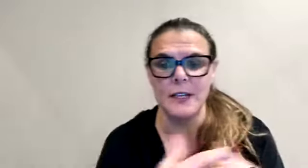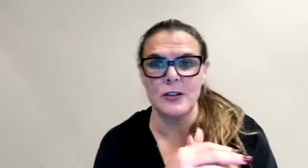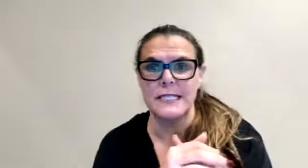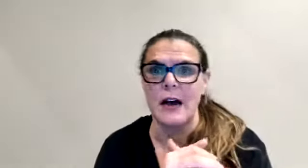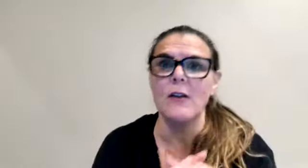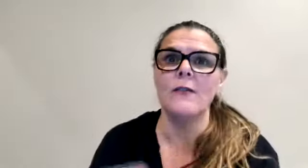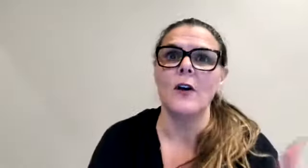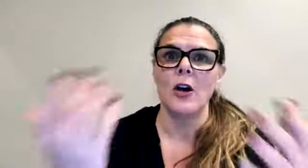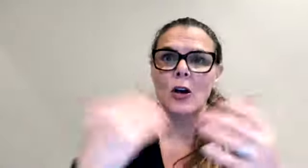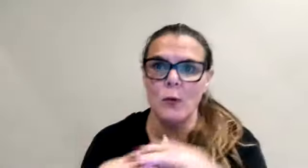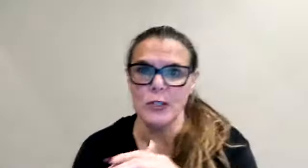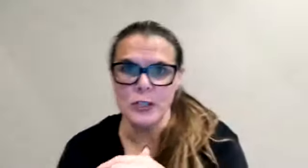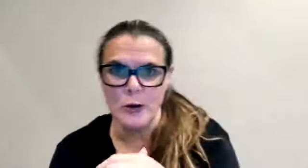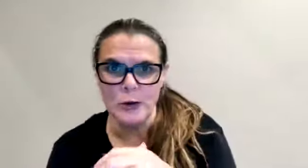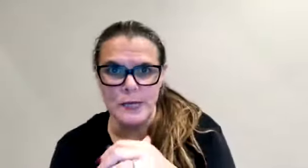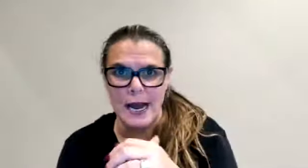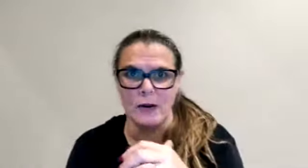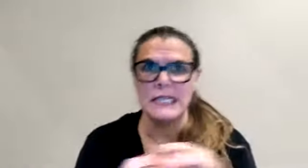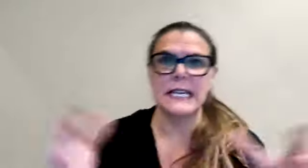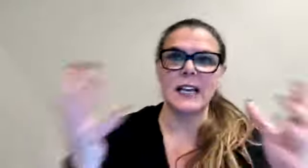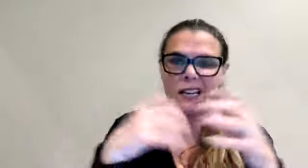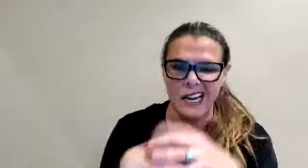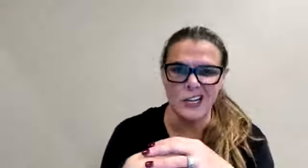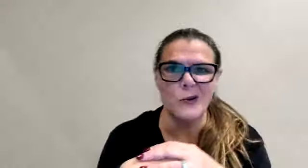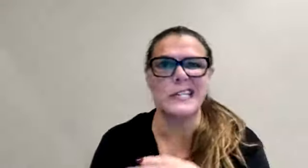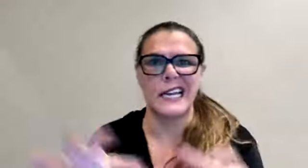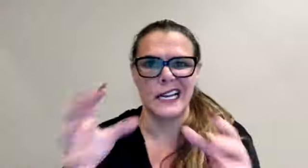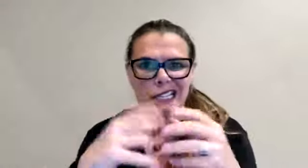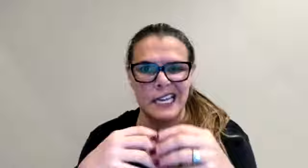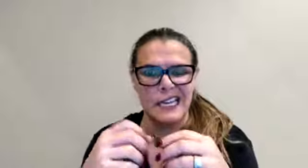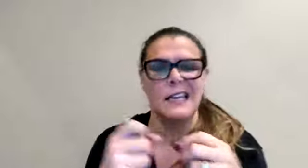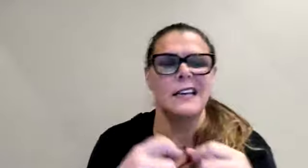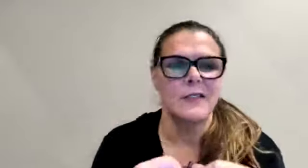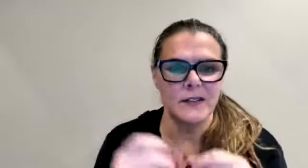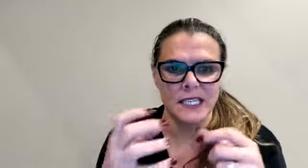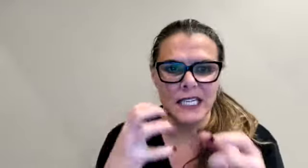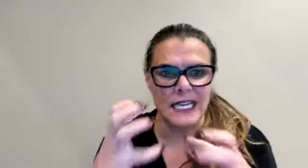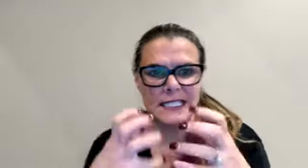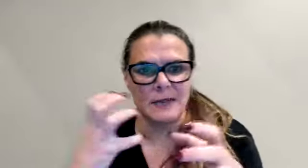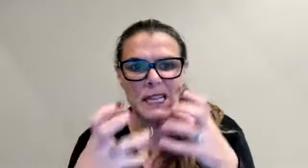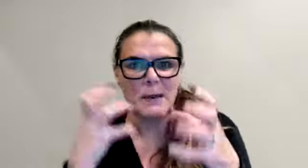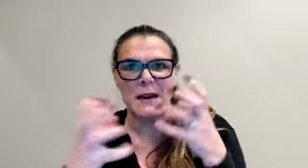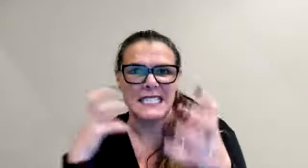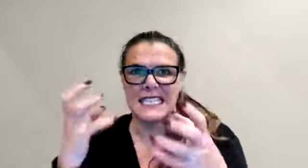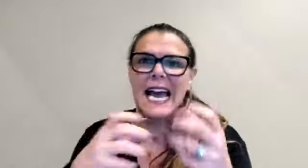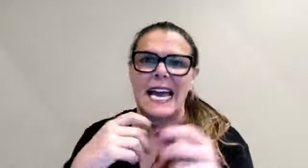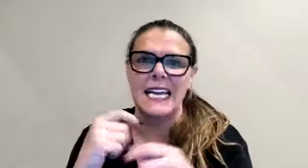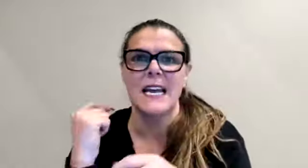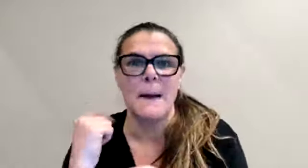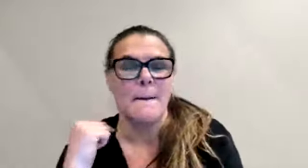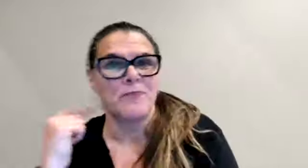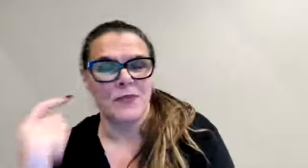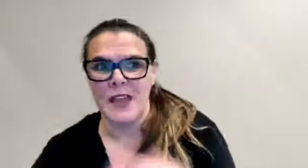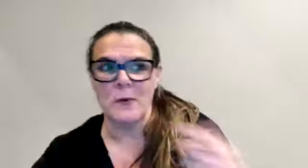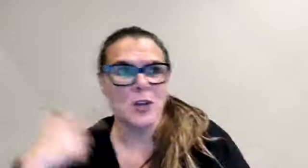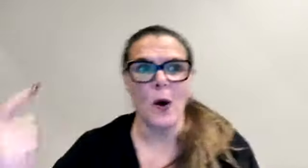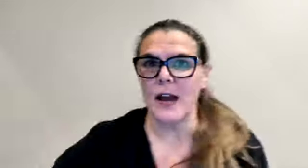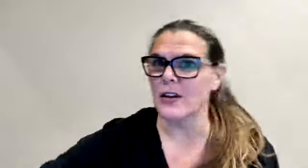yourself will slow you down. And it's like kind of quicksand. It's like if lived in Alaska, it'd be the muskag that requires,